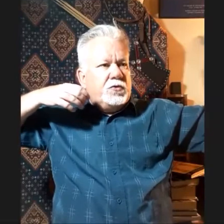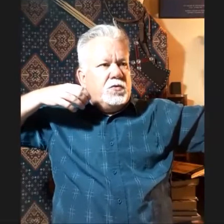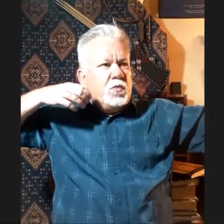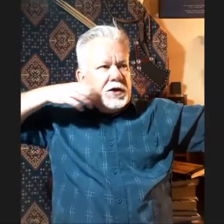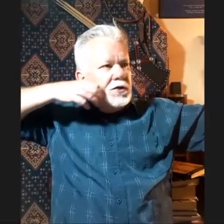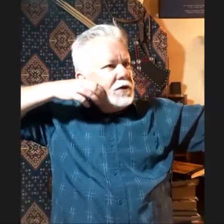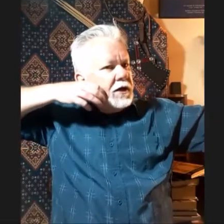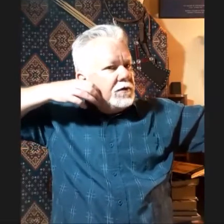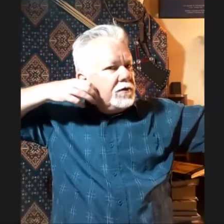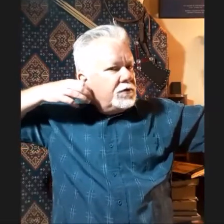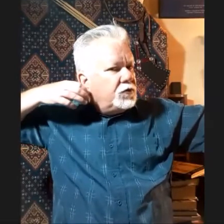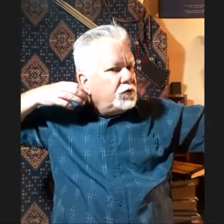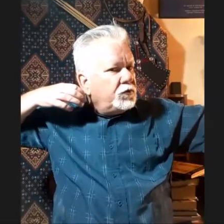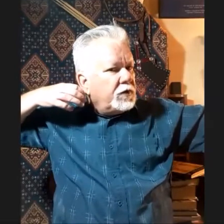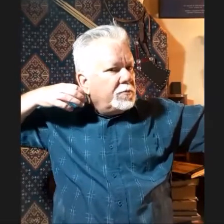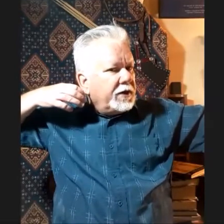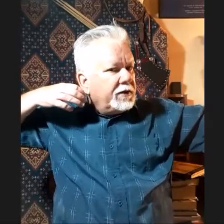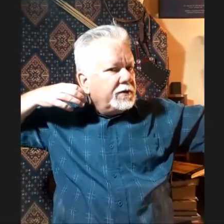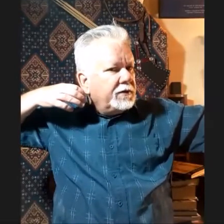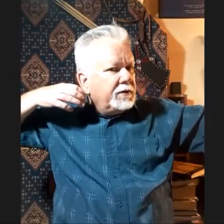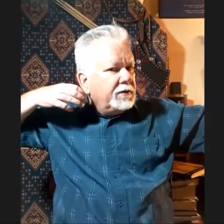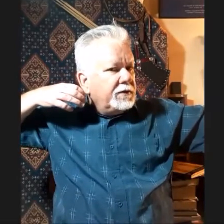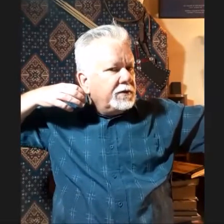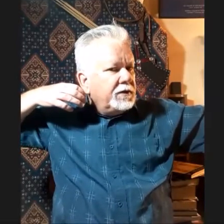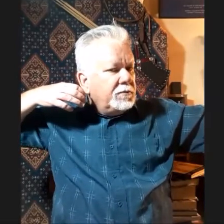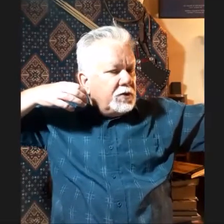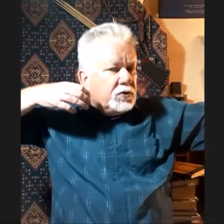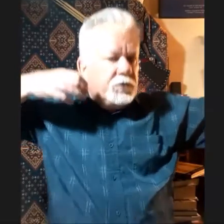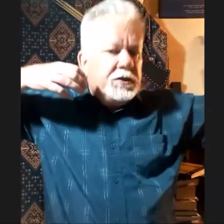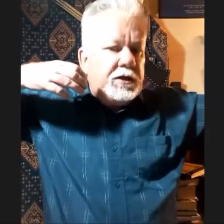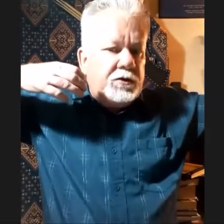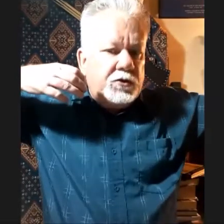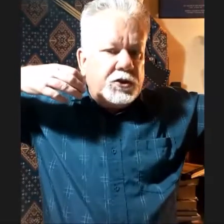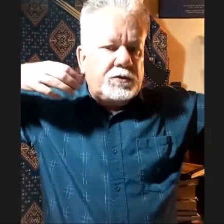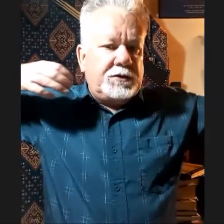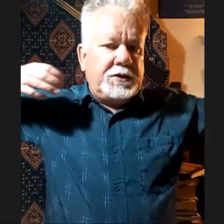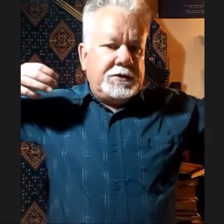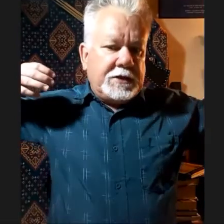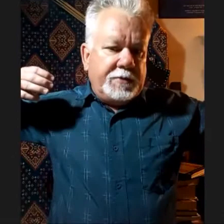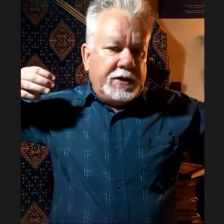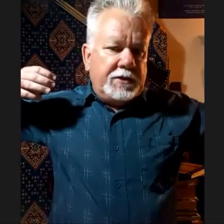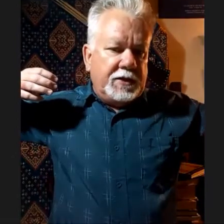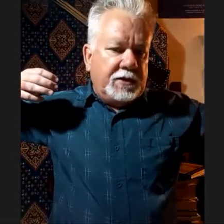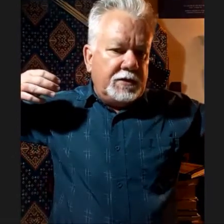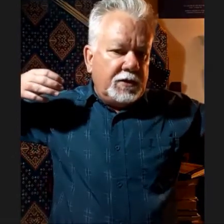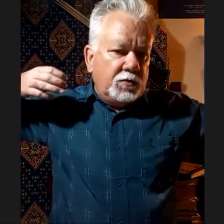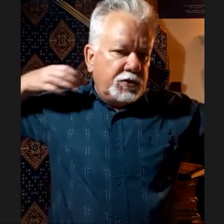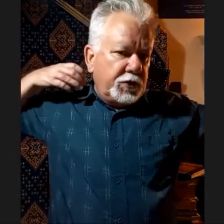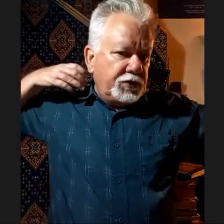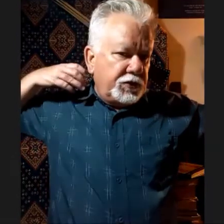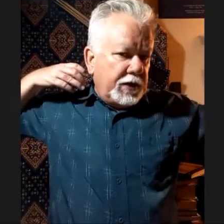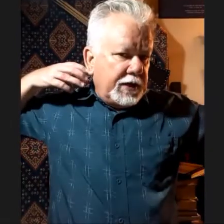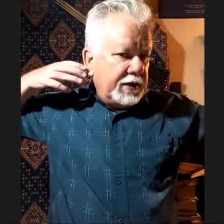when you get too far back. Because you tend, your shoulders tend to come in then, which brings your hand